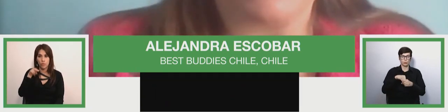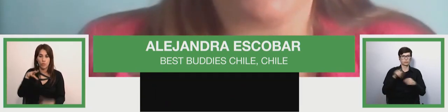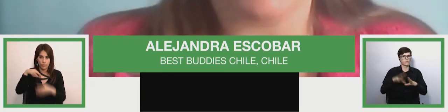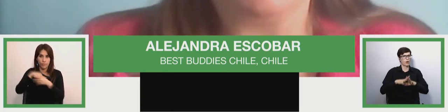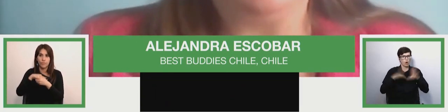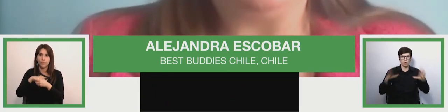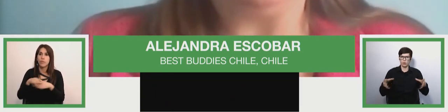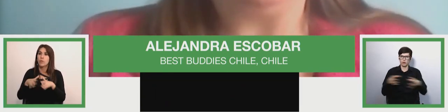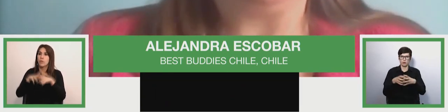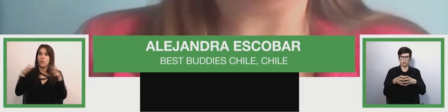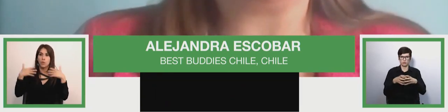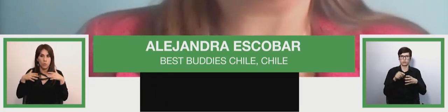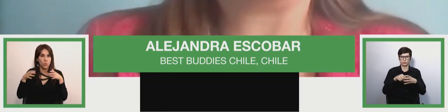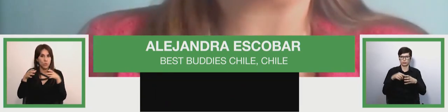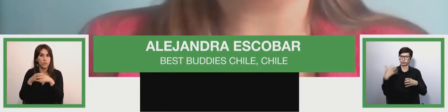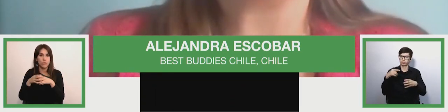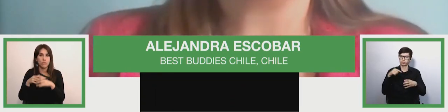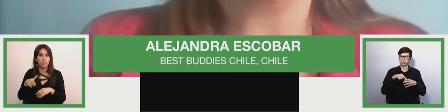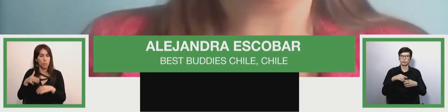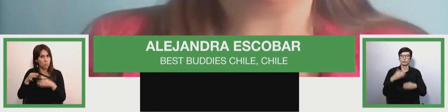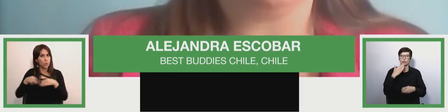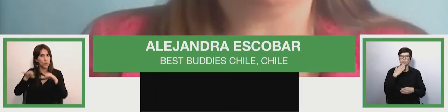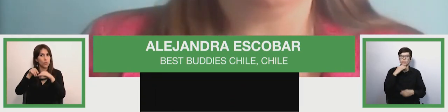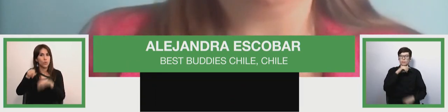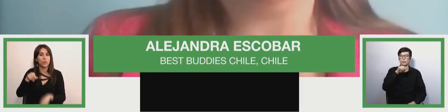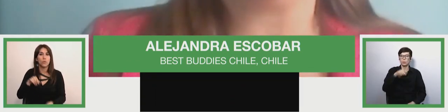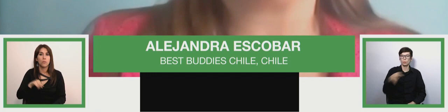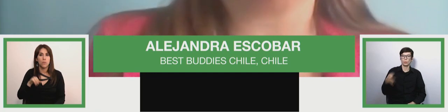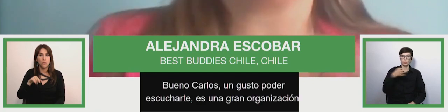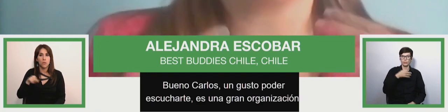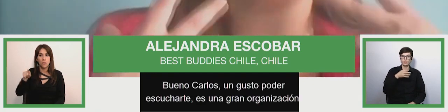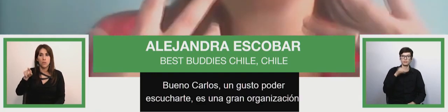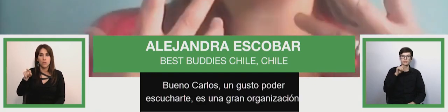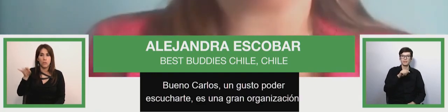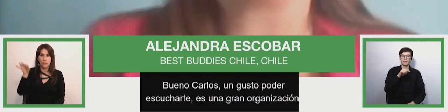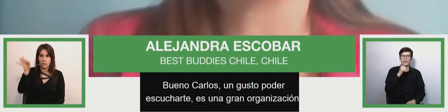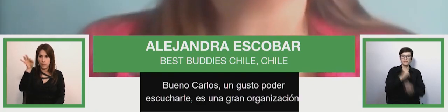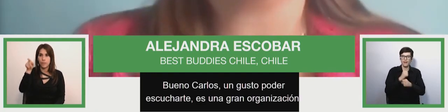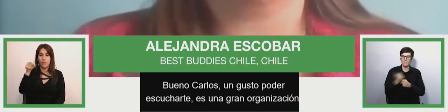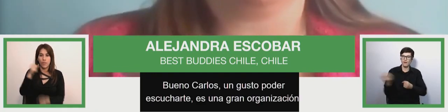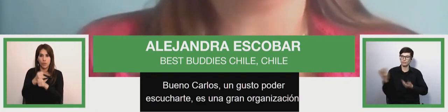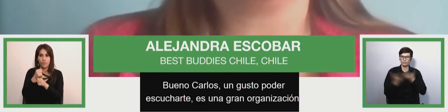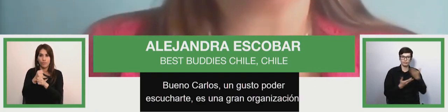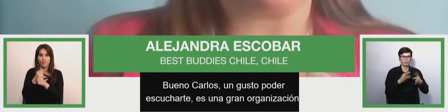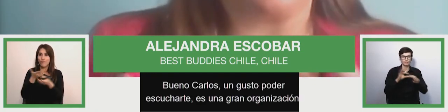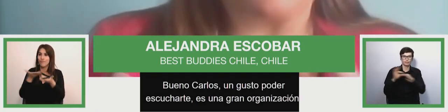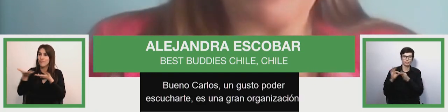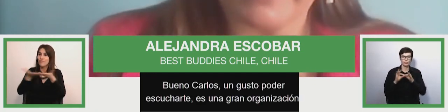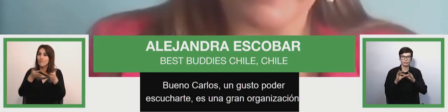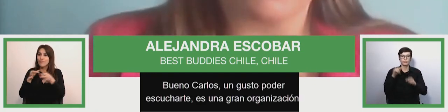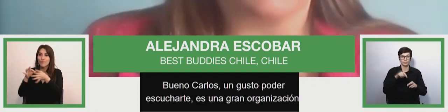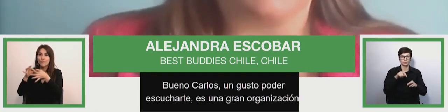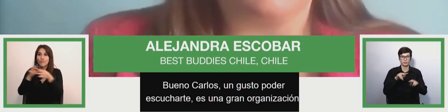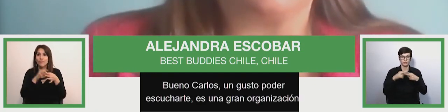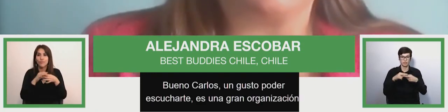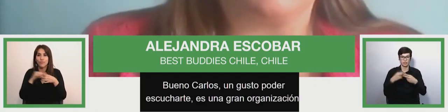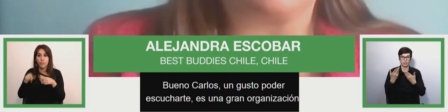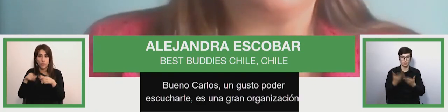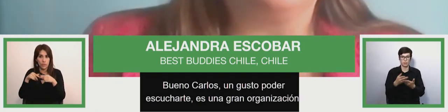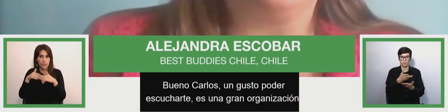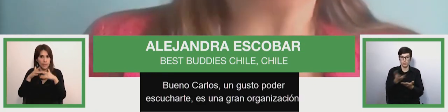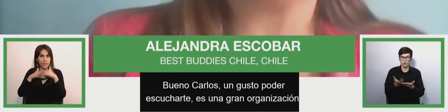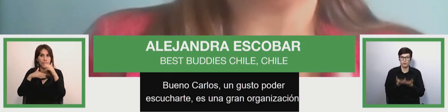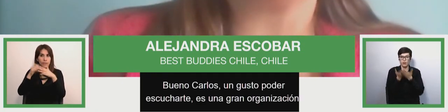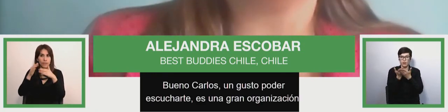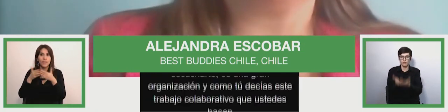dream in the second and third version thank you thank you carlos it's such a pleasure to be able to listen to you um ong